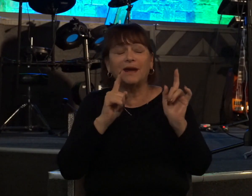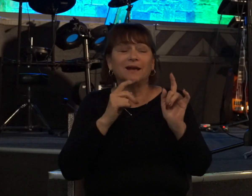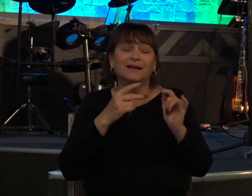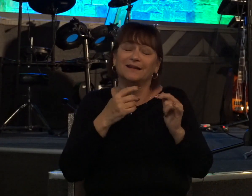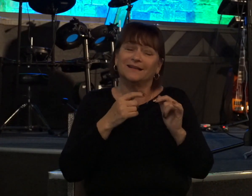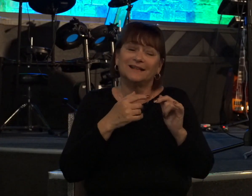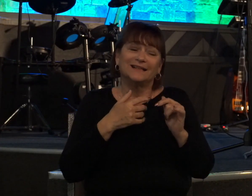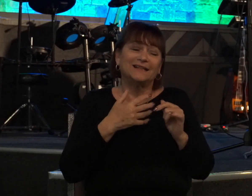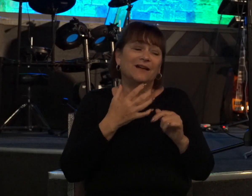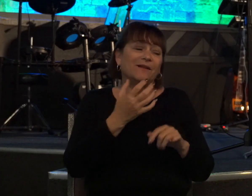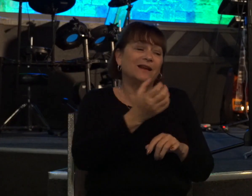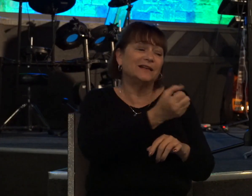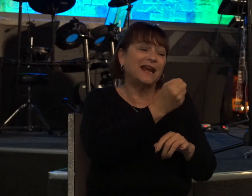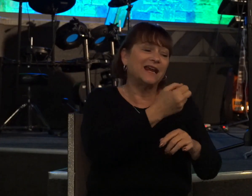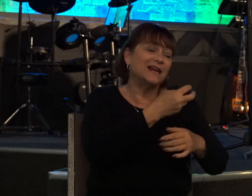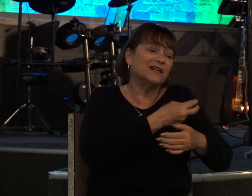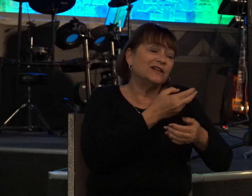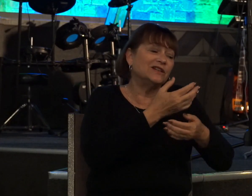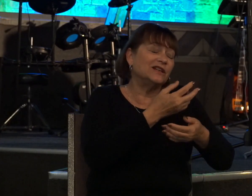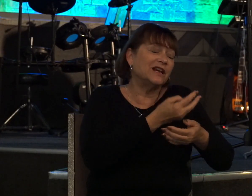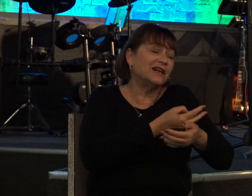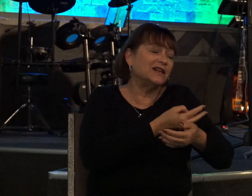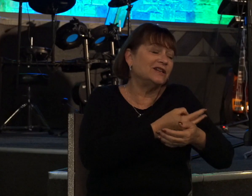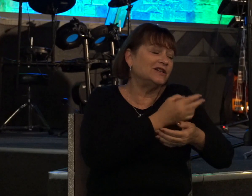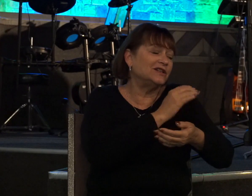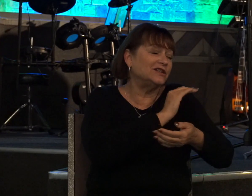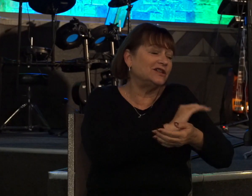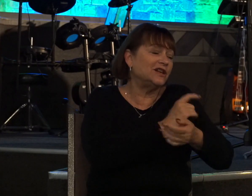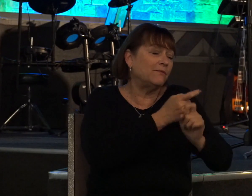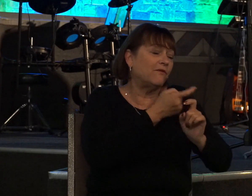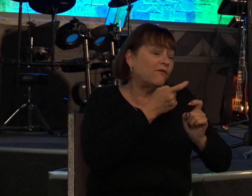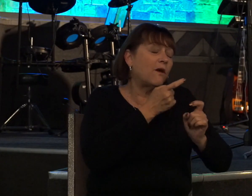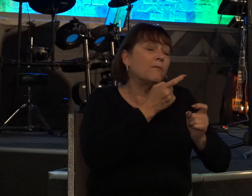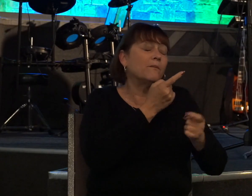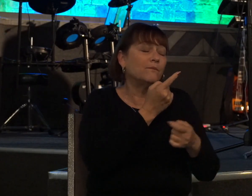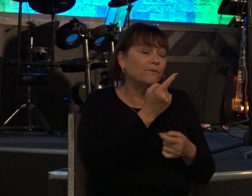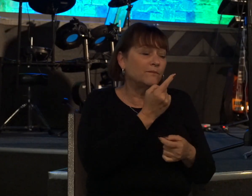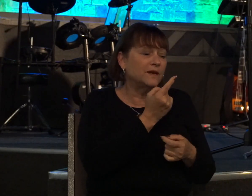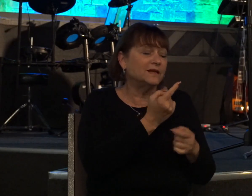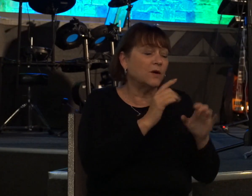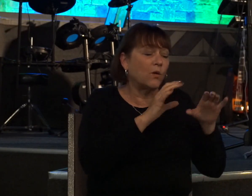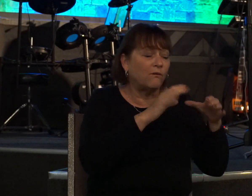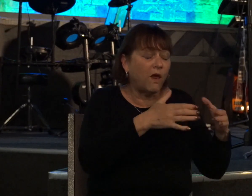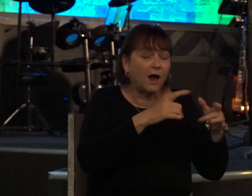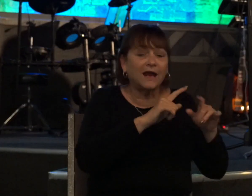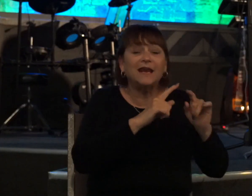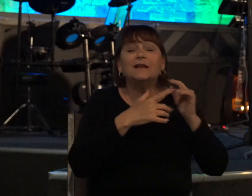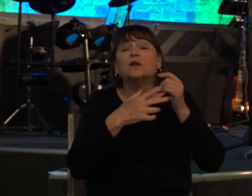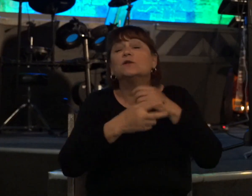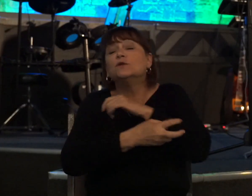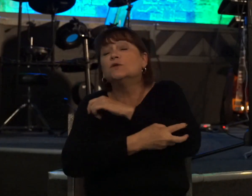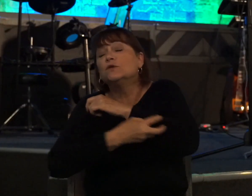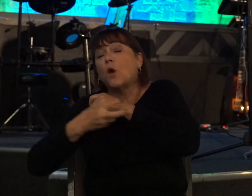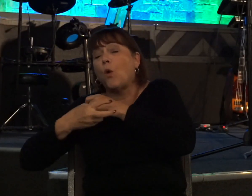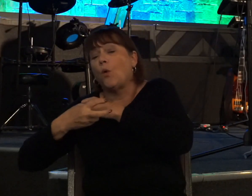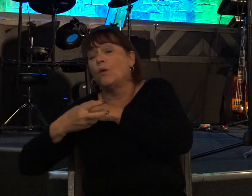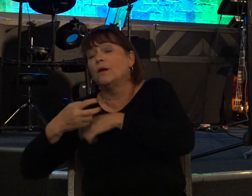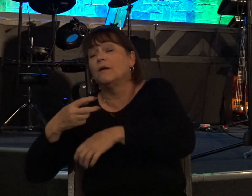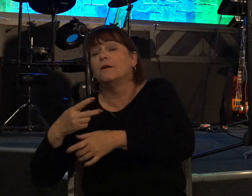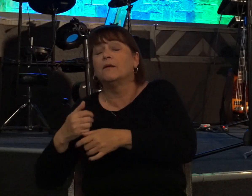he went and stole that one little lamb that the poor man had and he slaughtered it and he